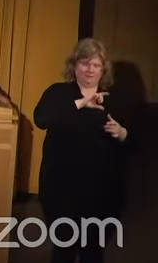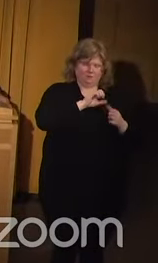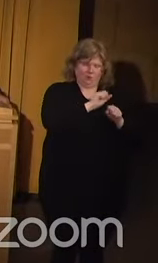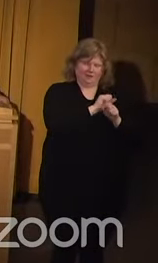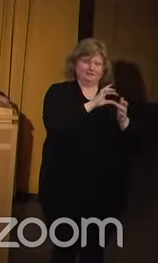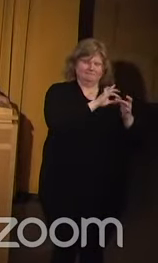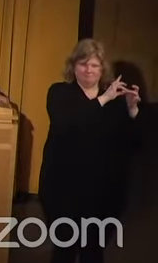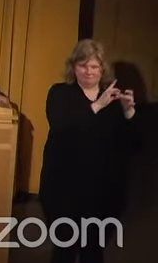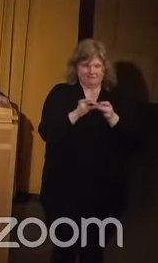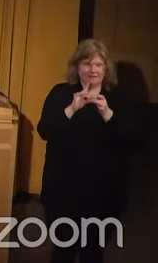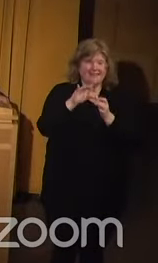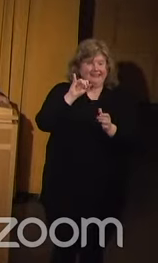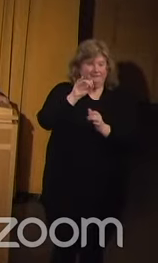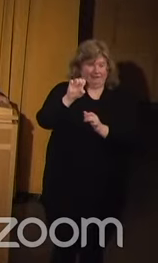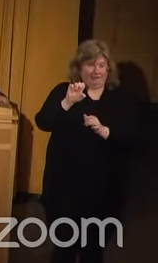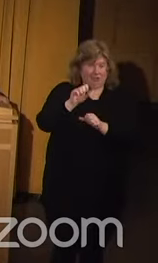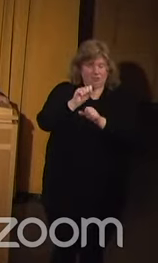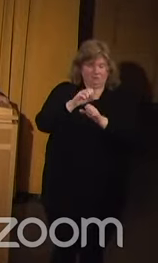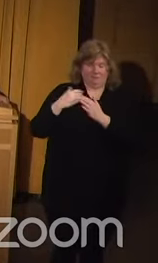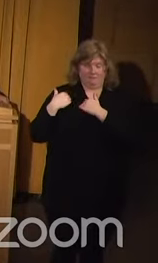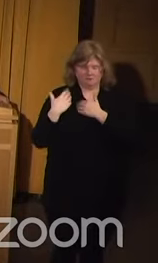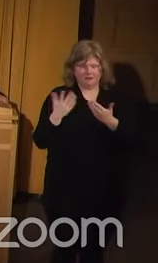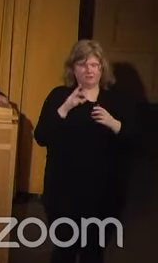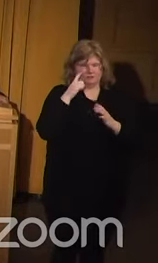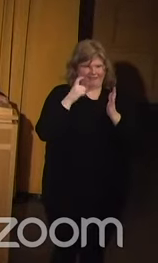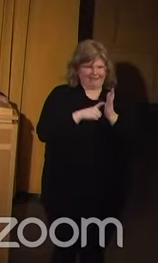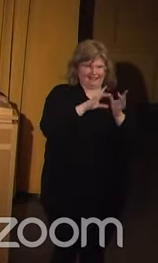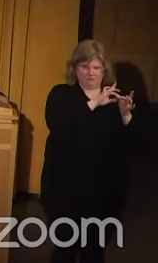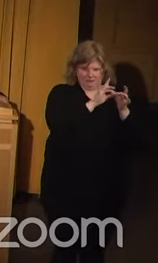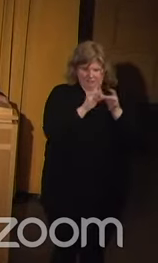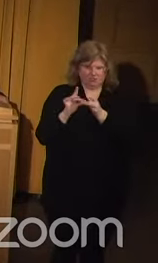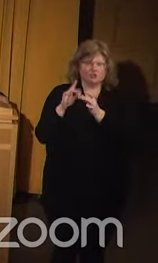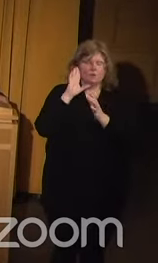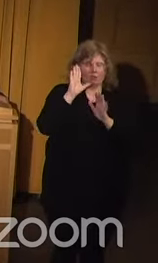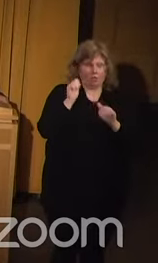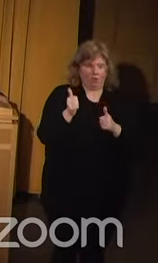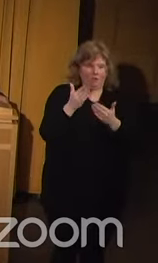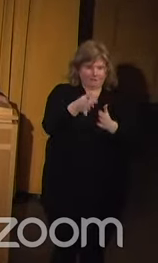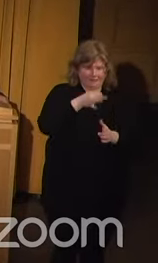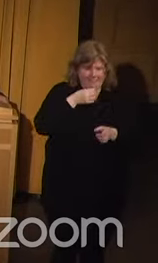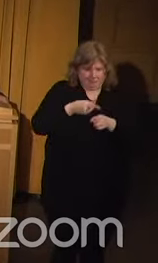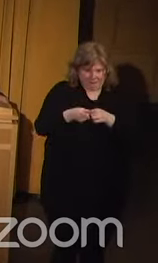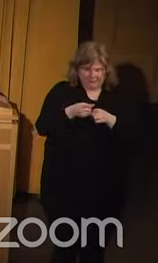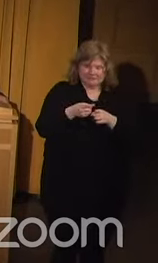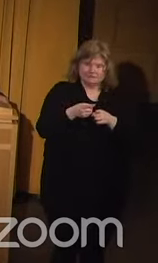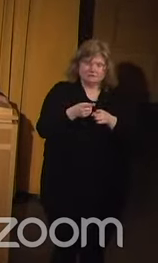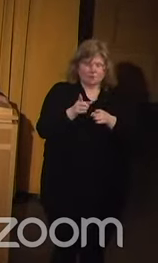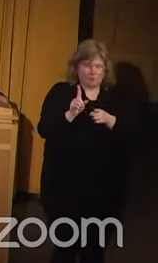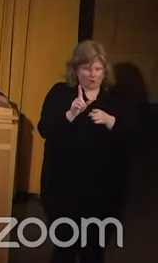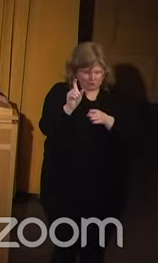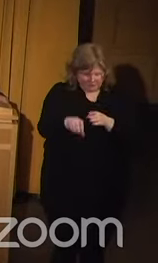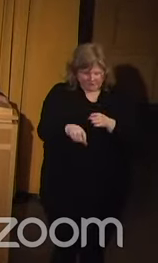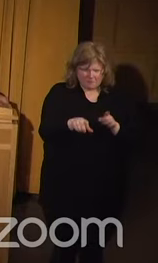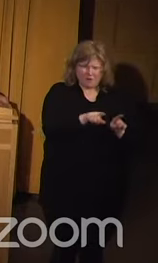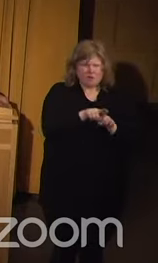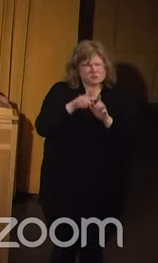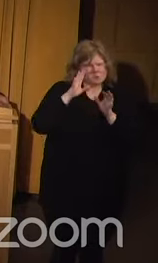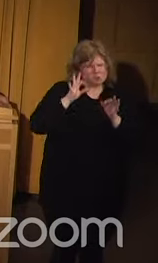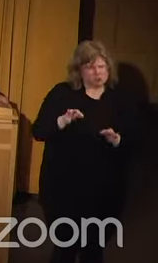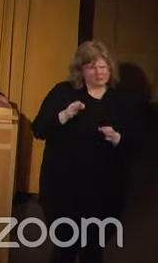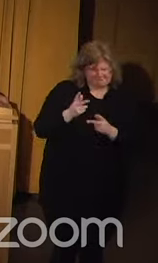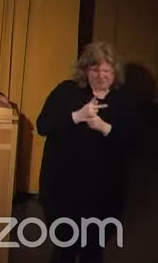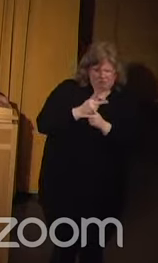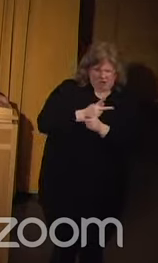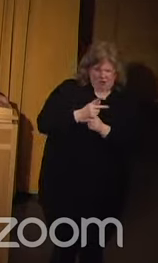of the evaluator here is to recognize those connections, lend expertise where expertise is needed, but also, right, determine, right, with the